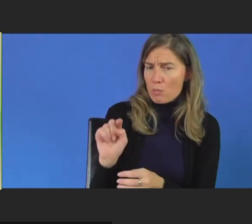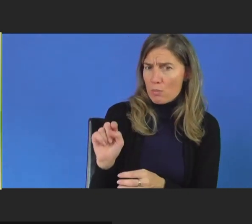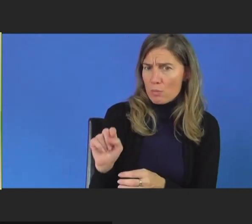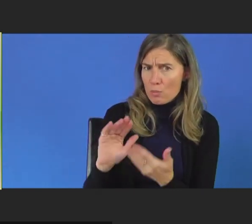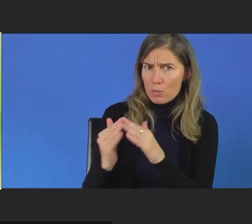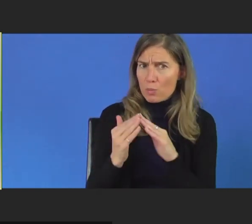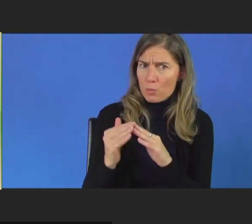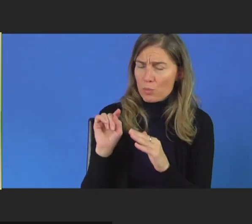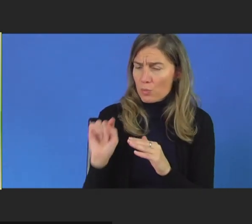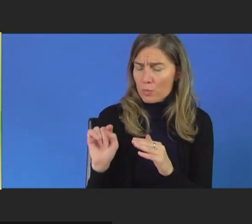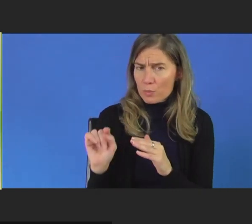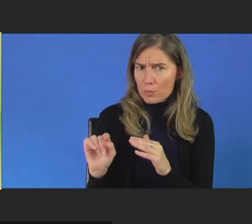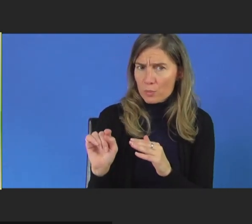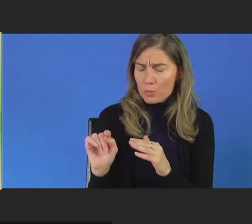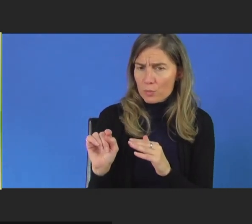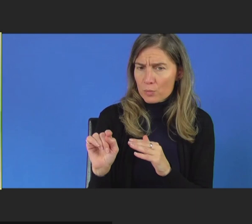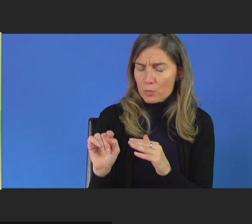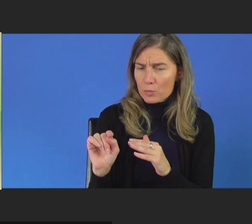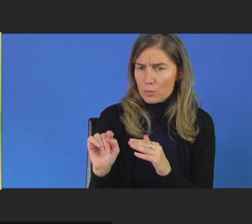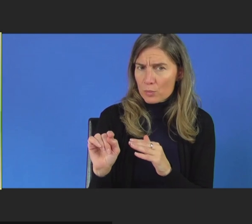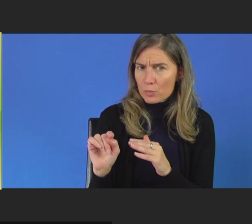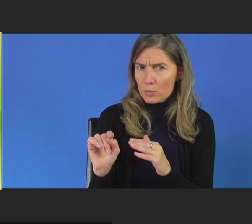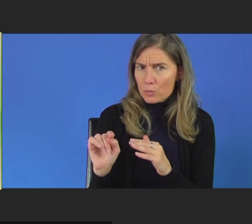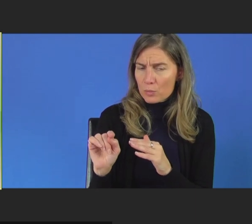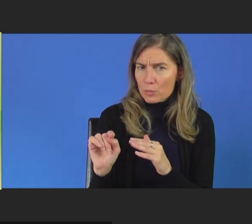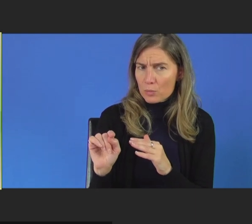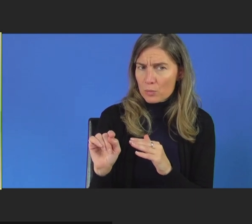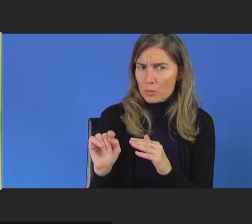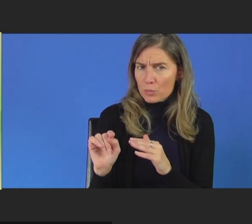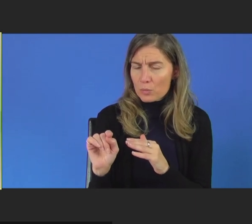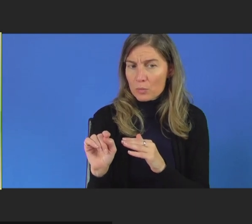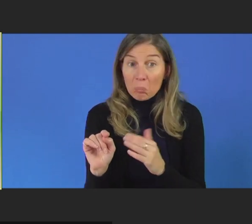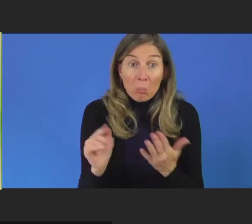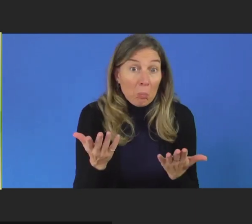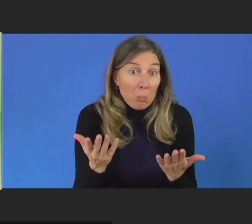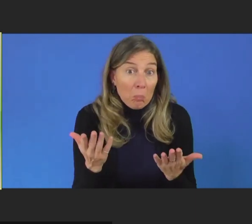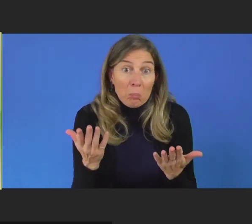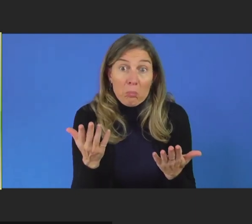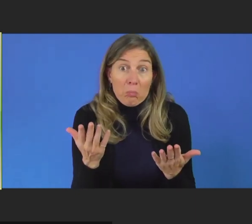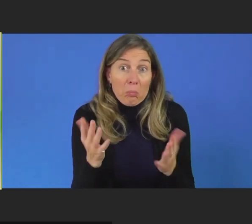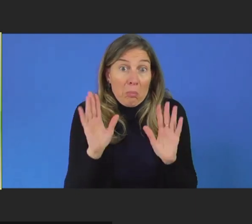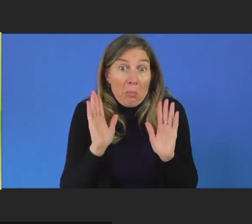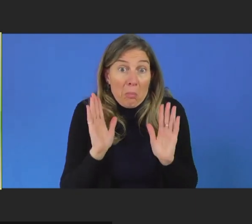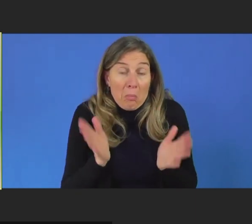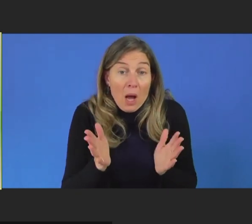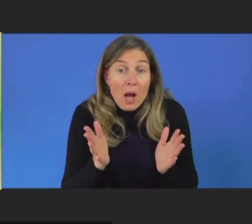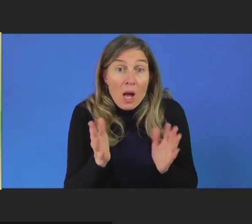familiar with making sure that their content is accessible when it gets uploaded to the